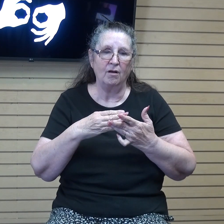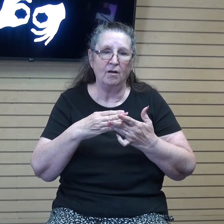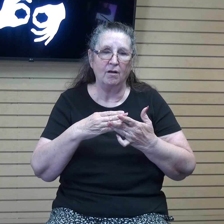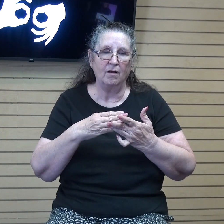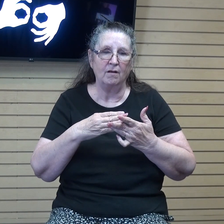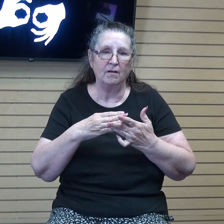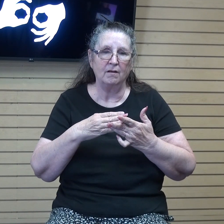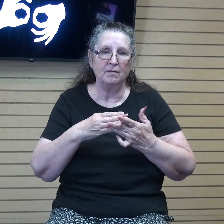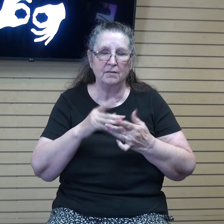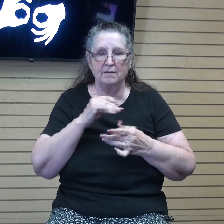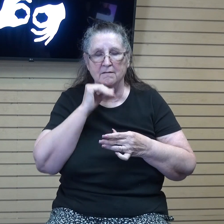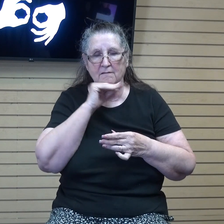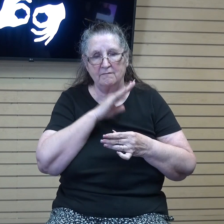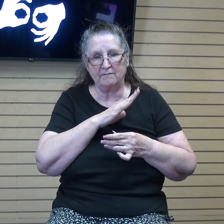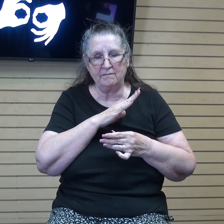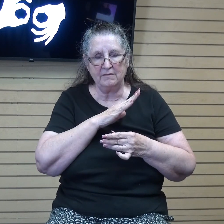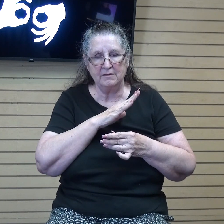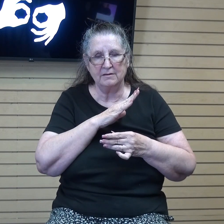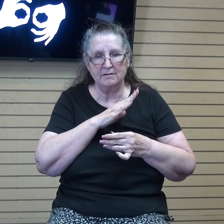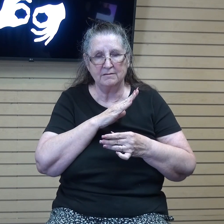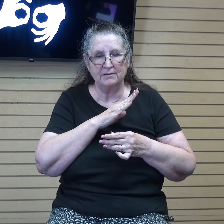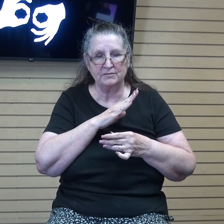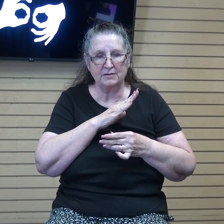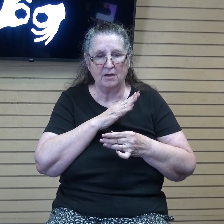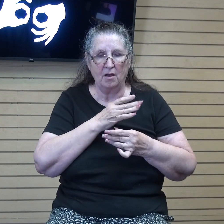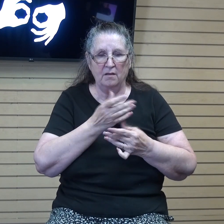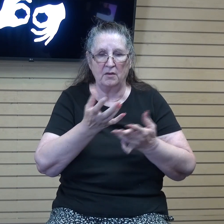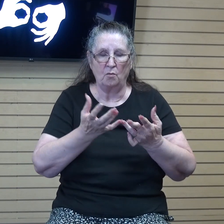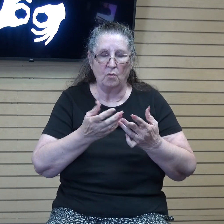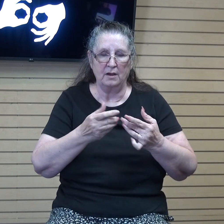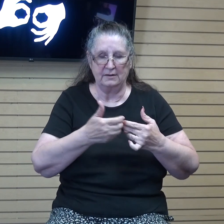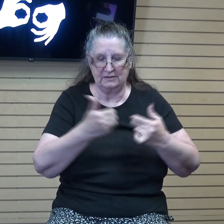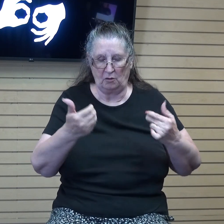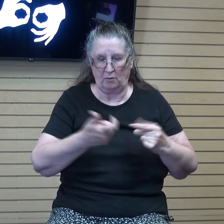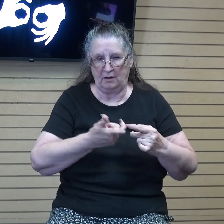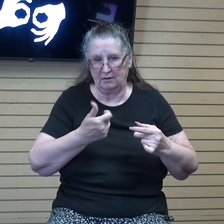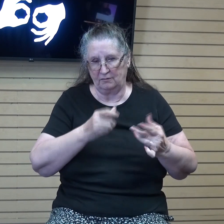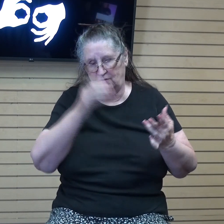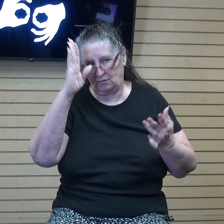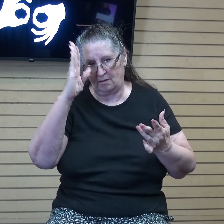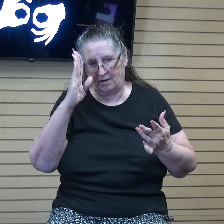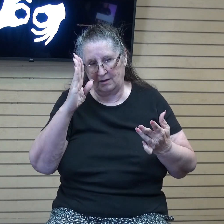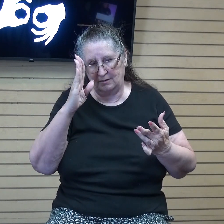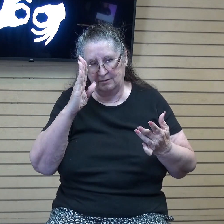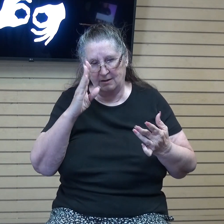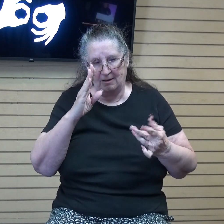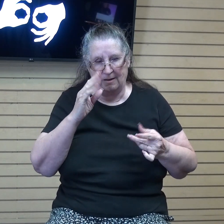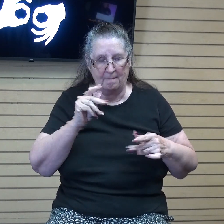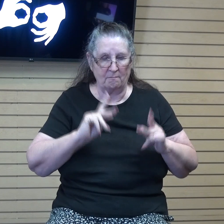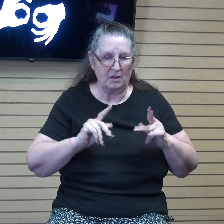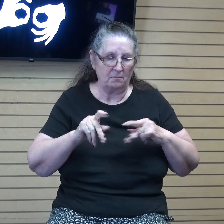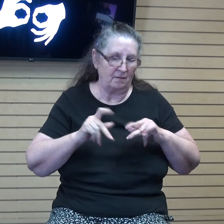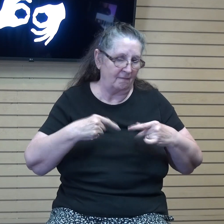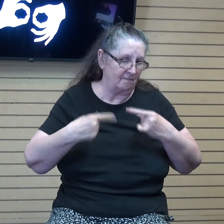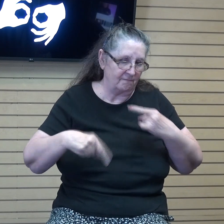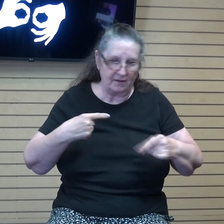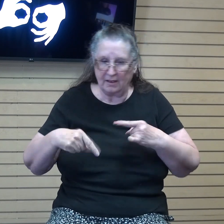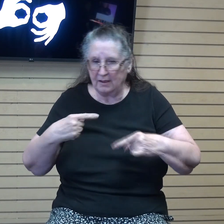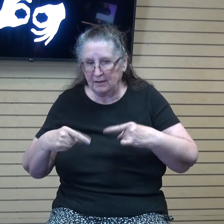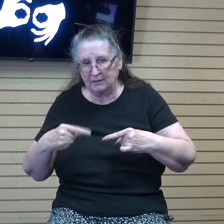People fighting all the time and differences of opinion. Those are opportunities that the enemy is going to use to separate us